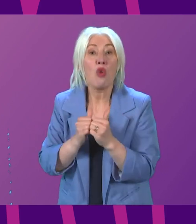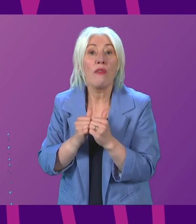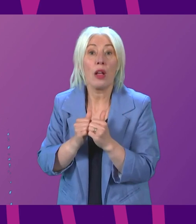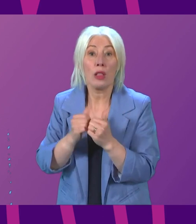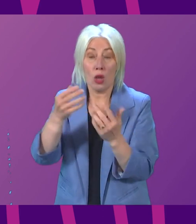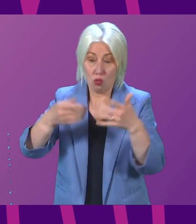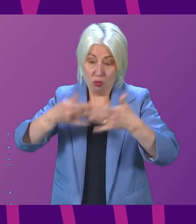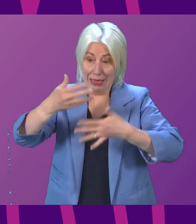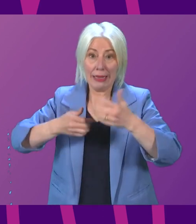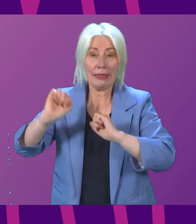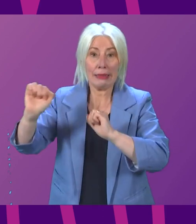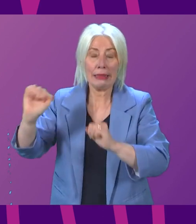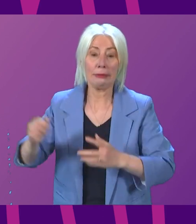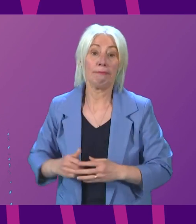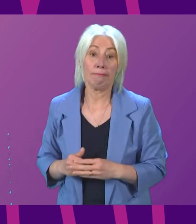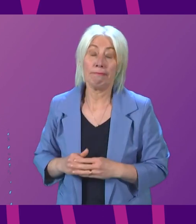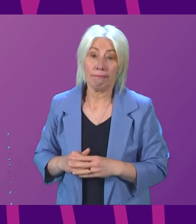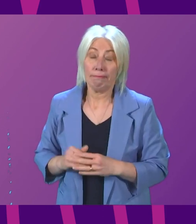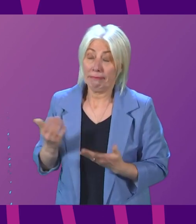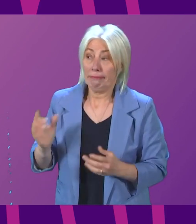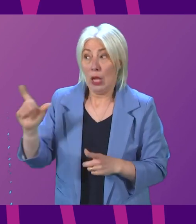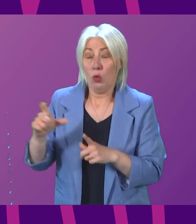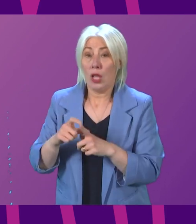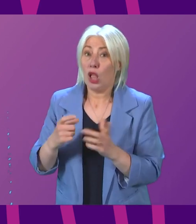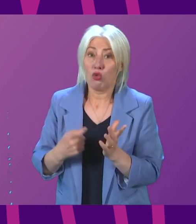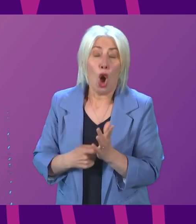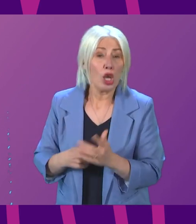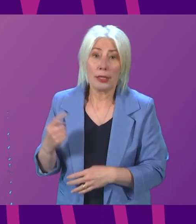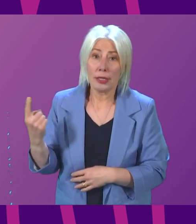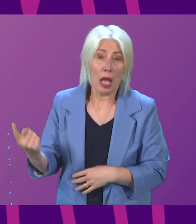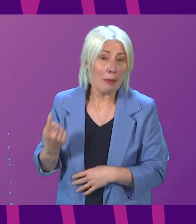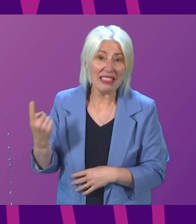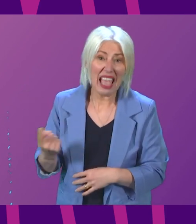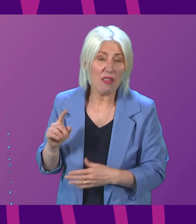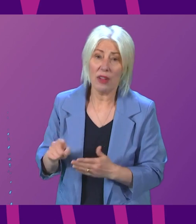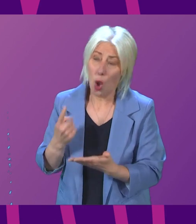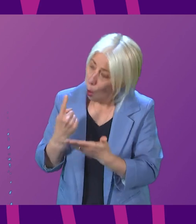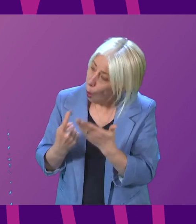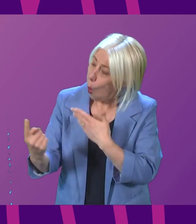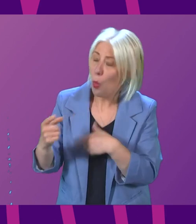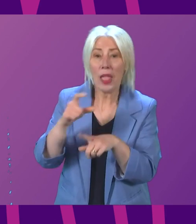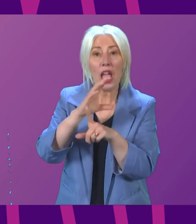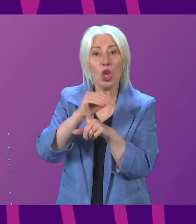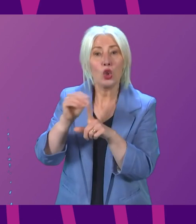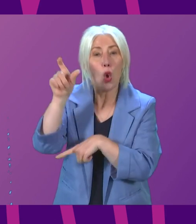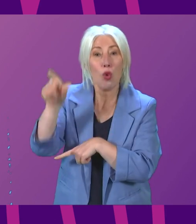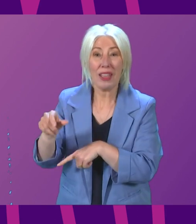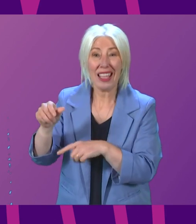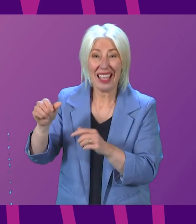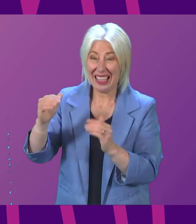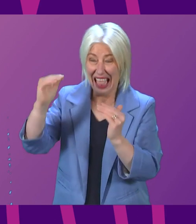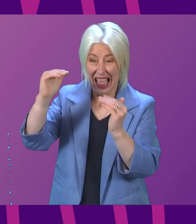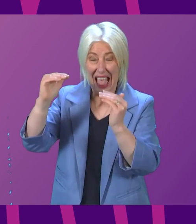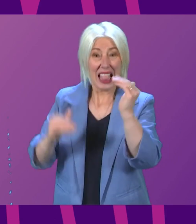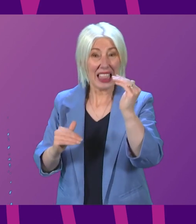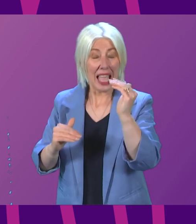And Douglas Ross is in the unenviable position, Presiding Officer, of the only Tory who is less popular amongst